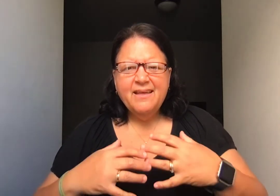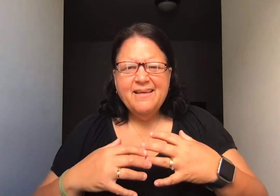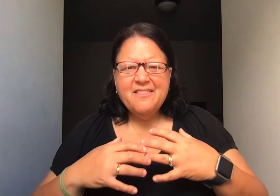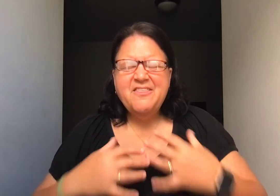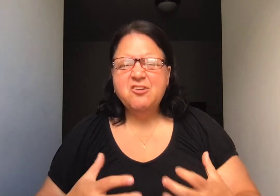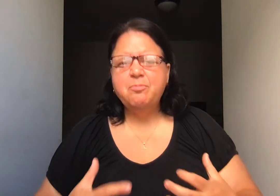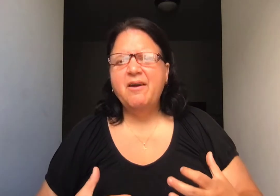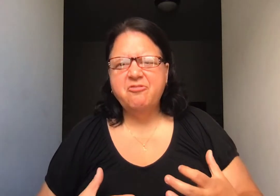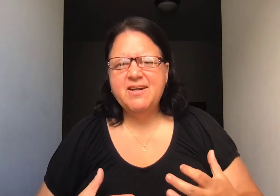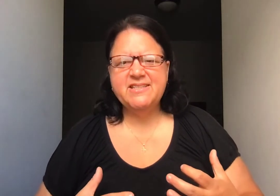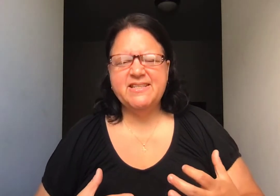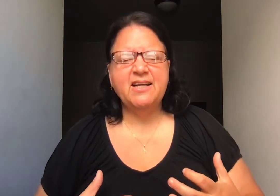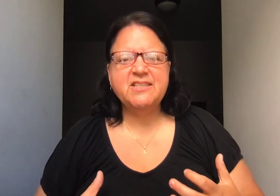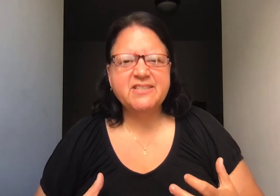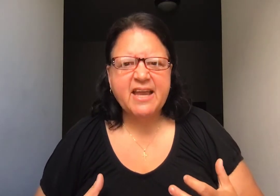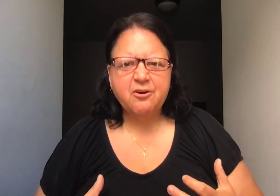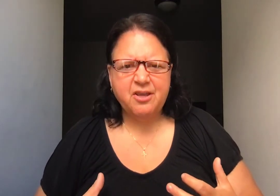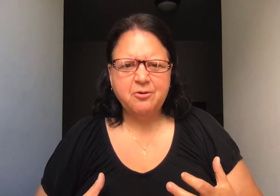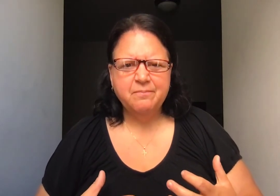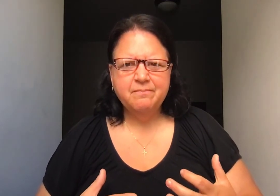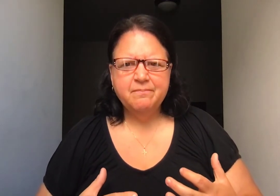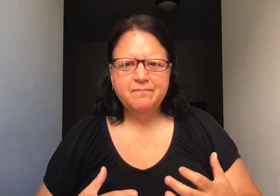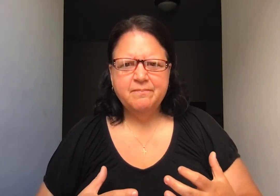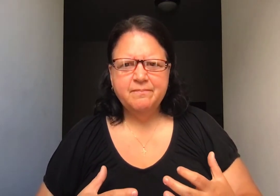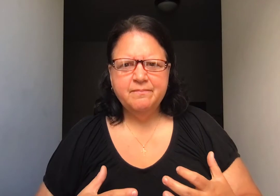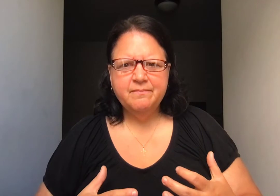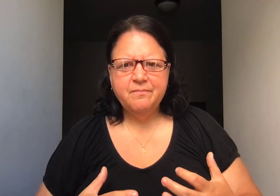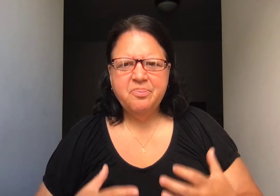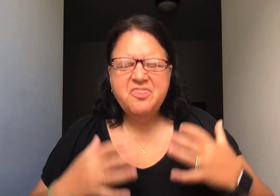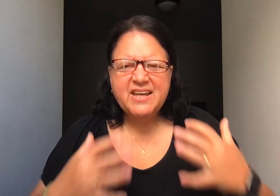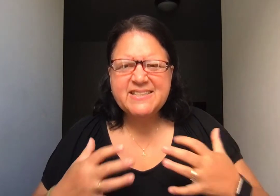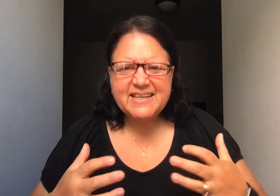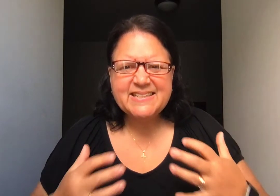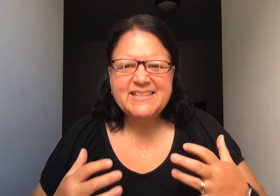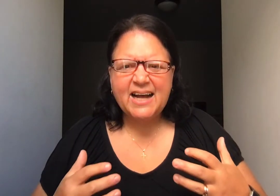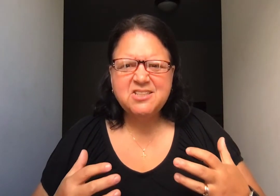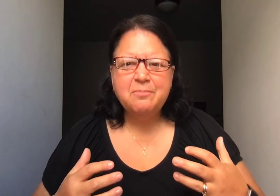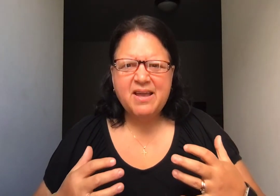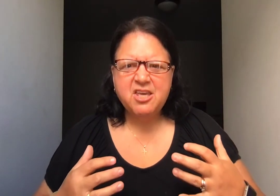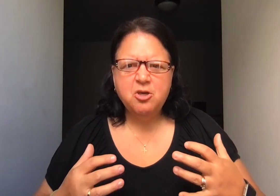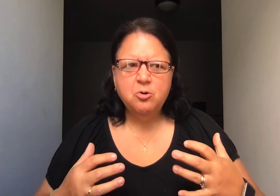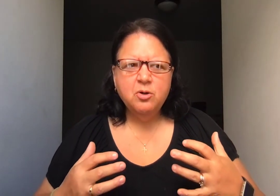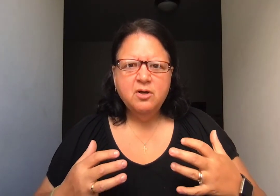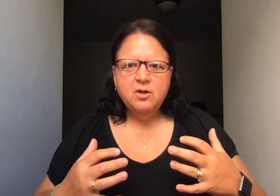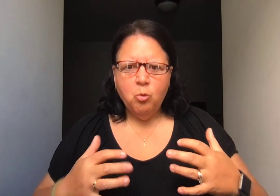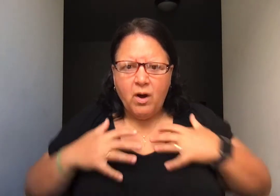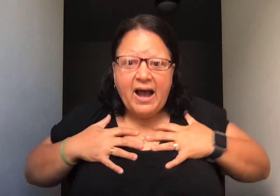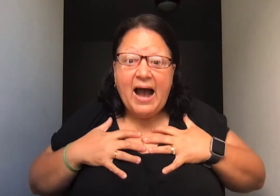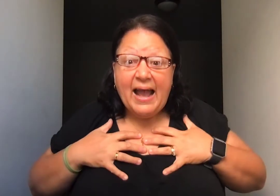This, my friend, is not to scare you. This is not to make you want to hide.